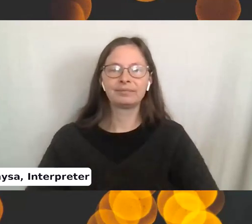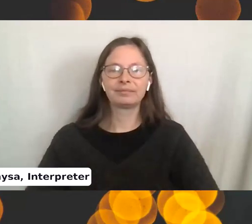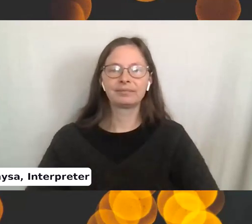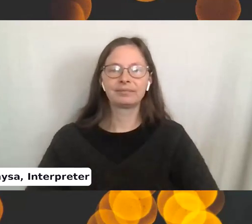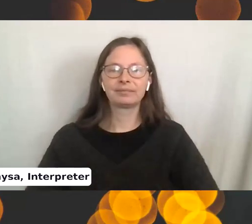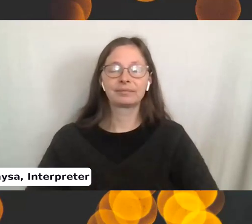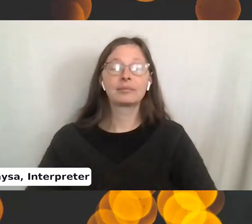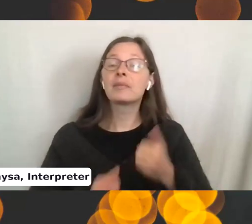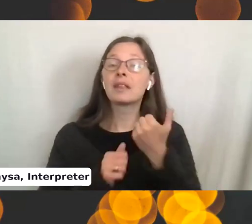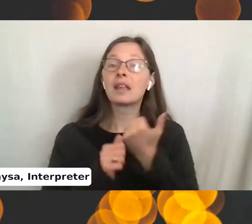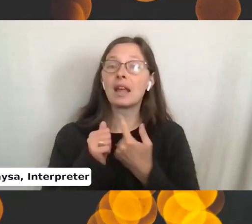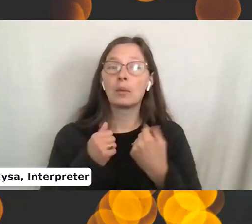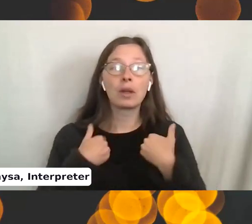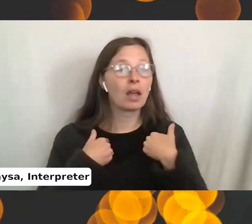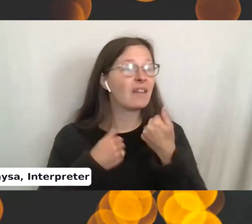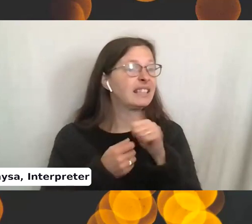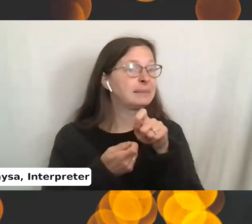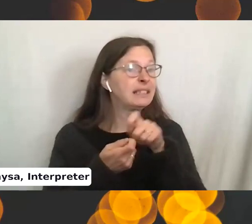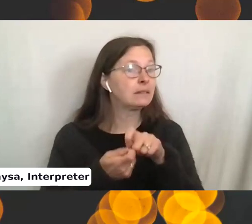Does anyone have a specific question?